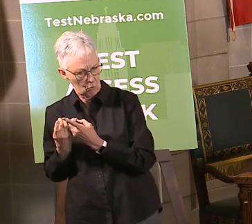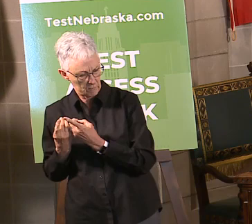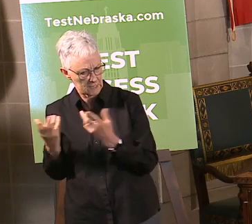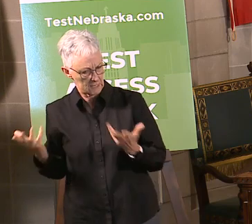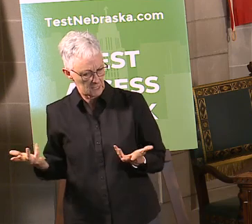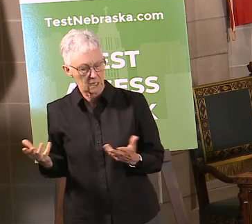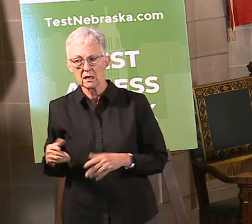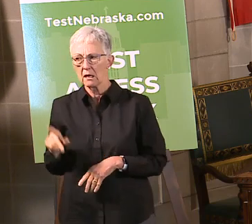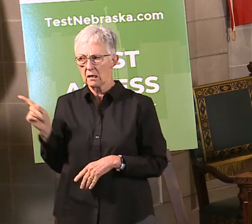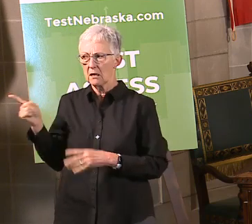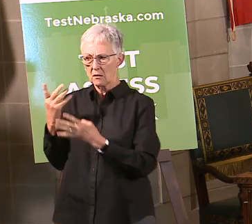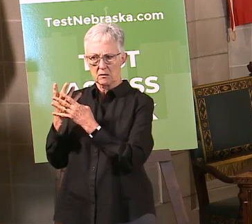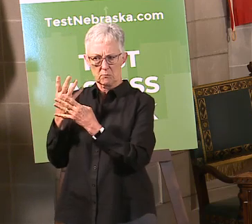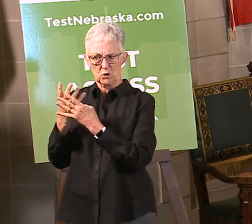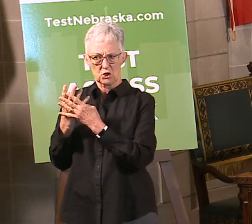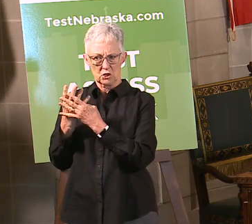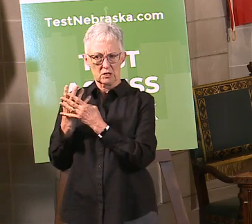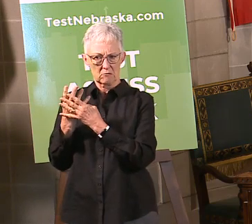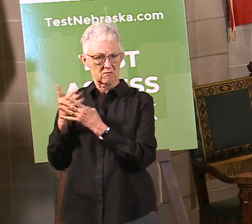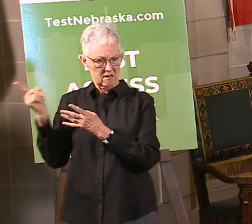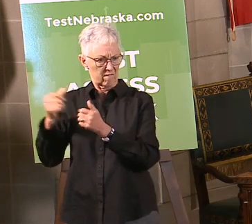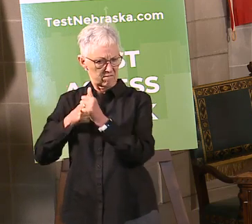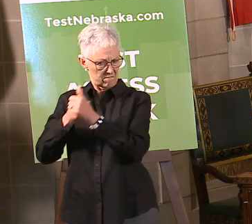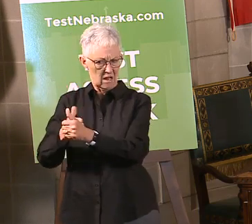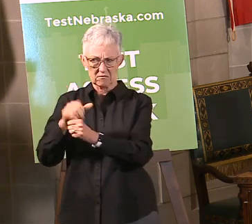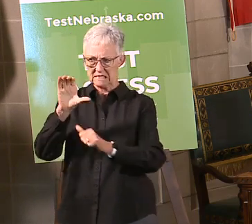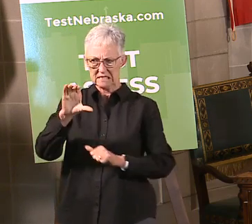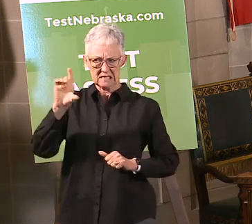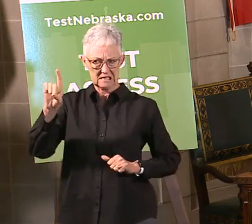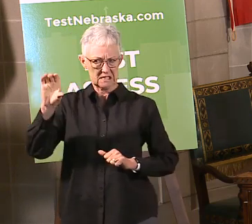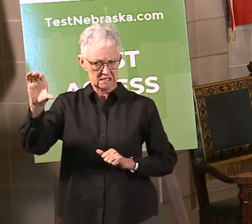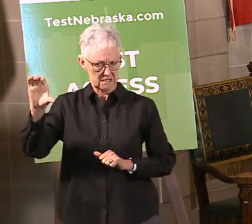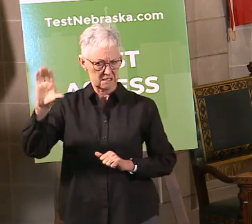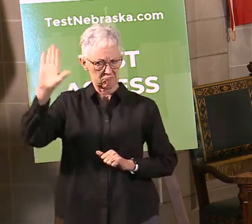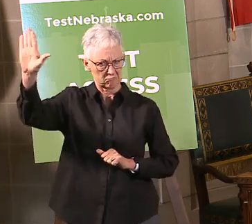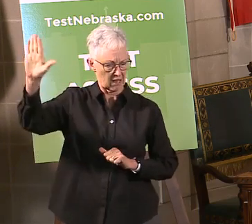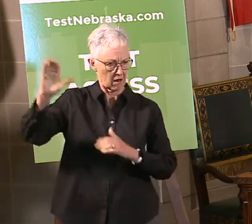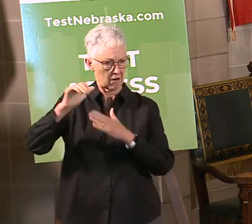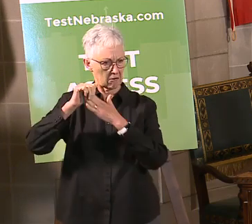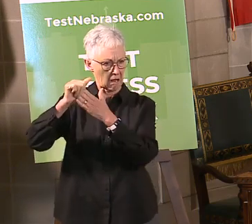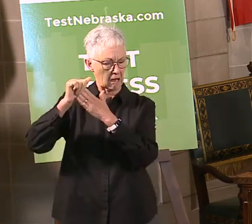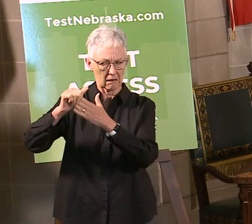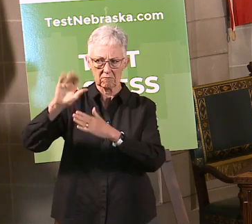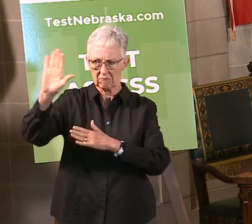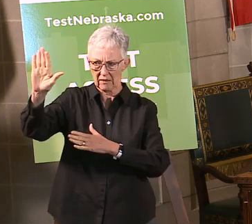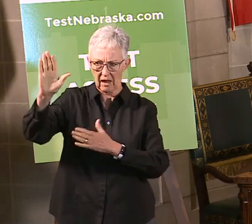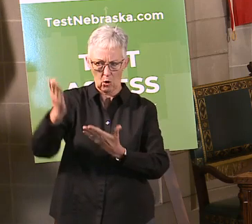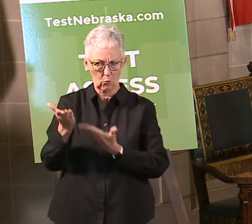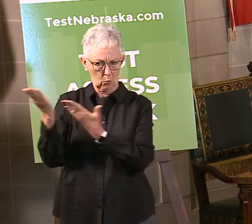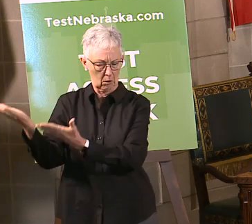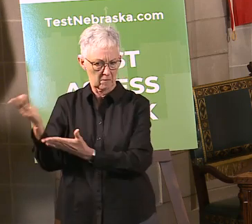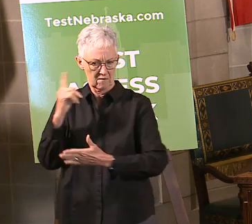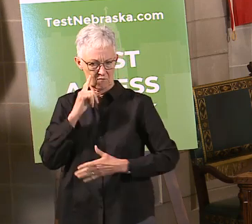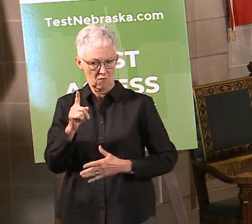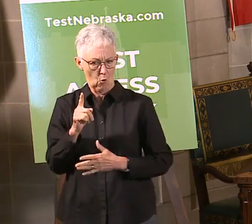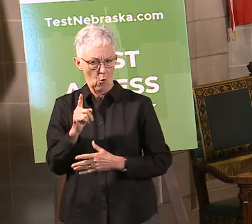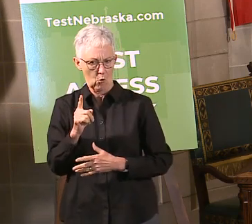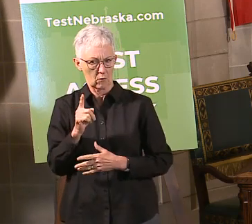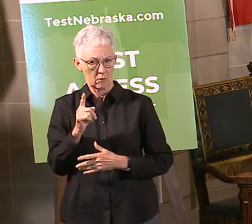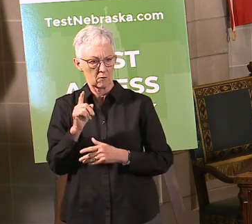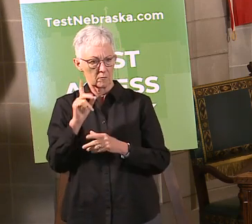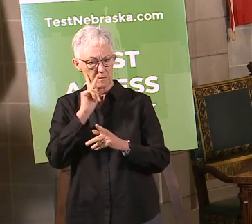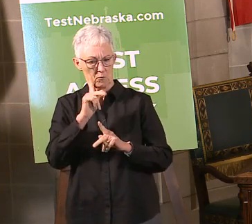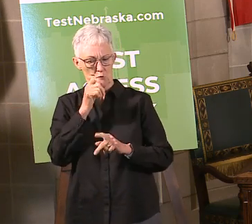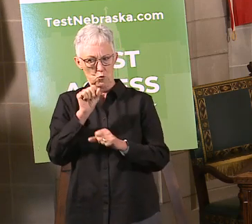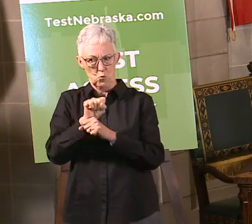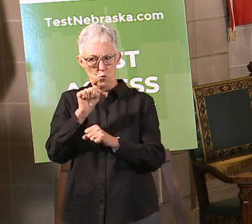guidelines with regard to use of equipment. Specifically, this is about using N95 masks for, you know, everybody in the facility, and